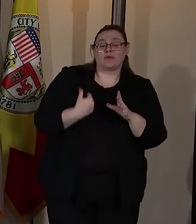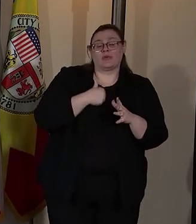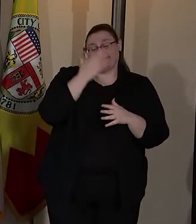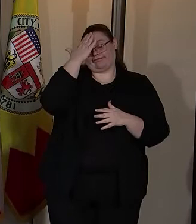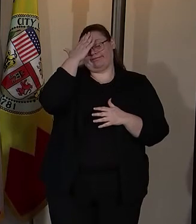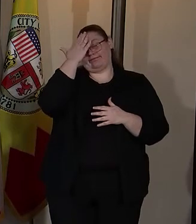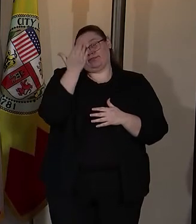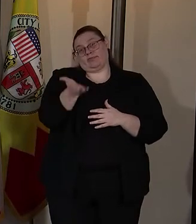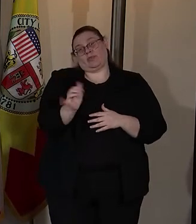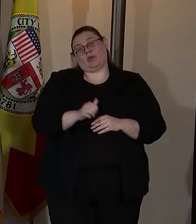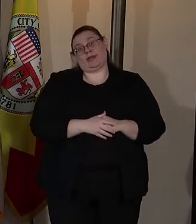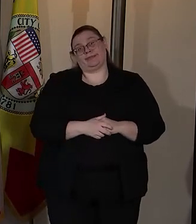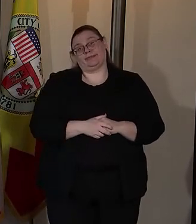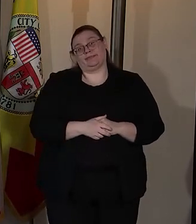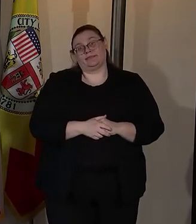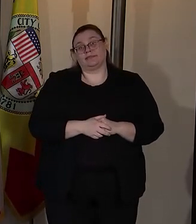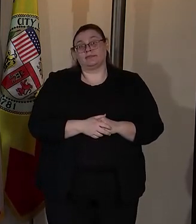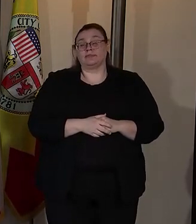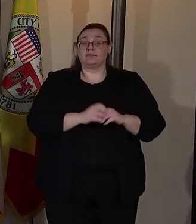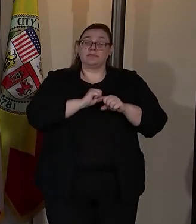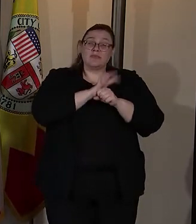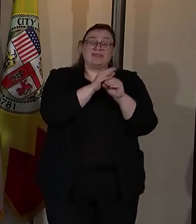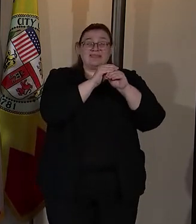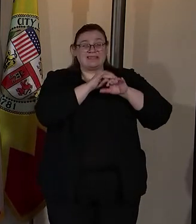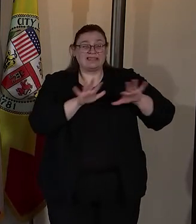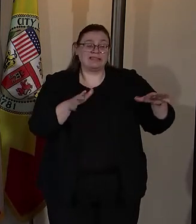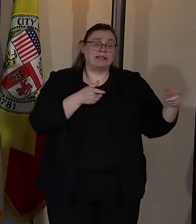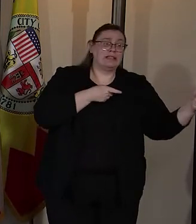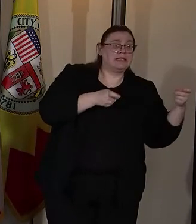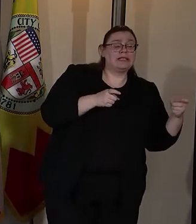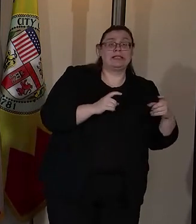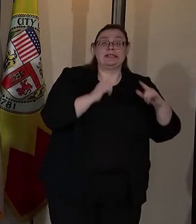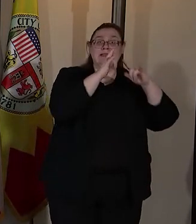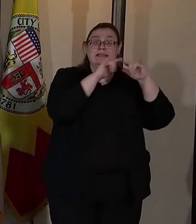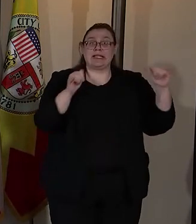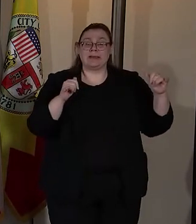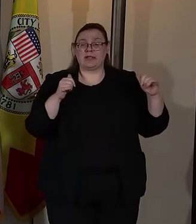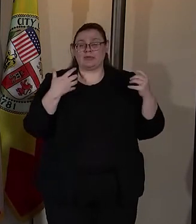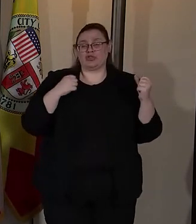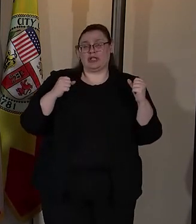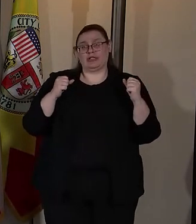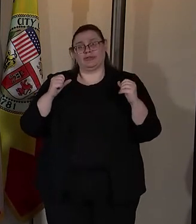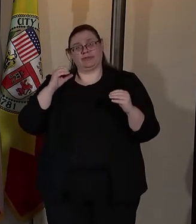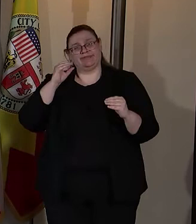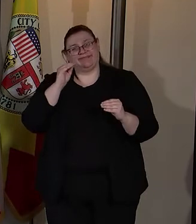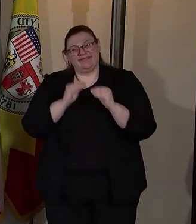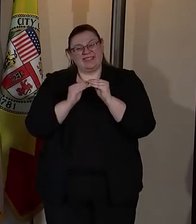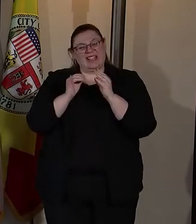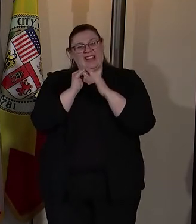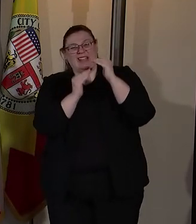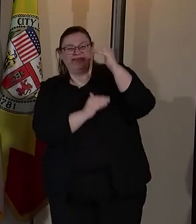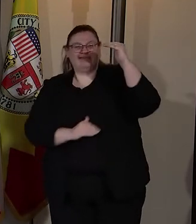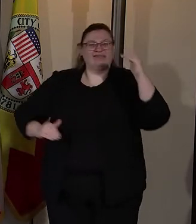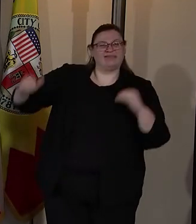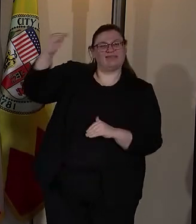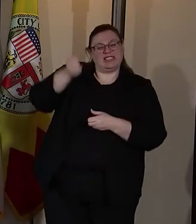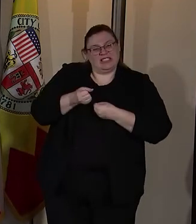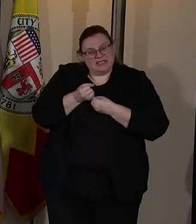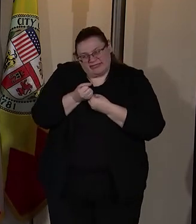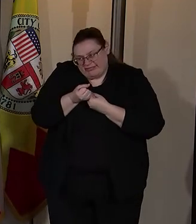We're fighting against this disease as we also continue the battle against the inequities that this virus has laid bare.